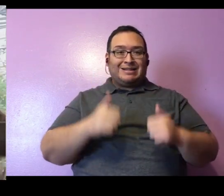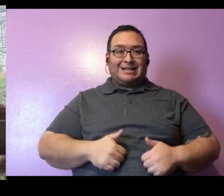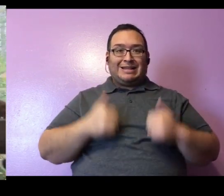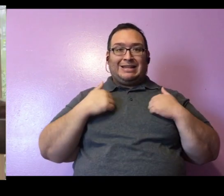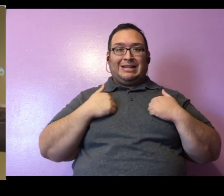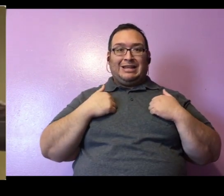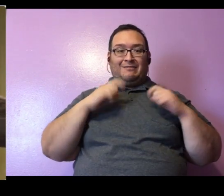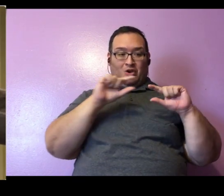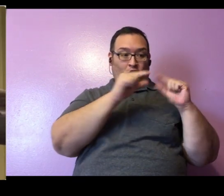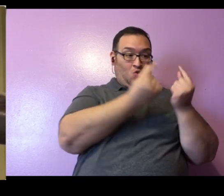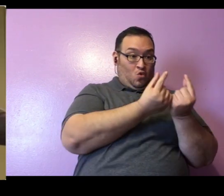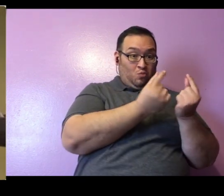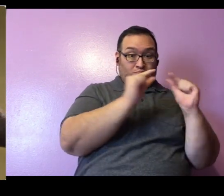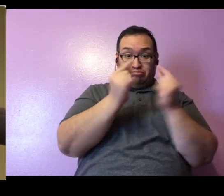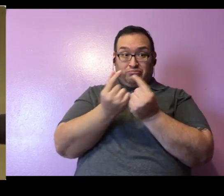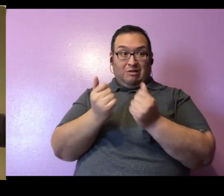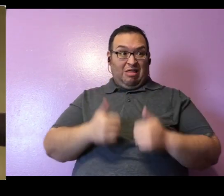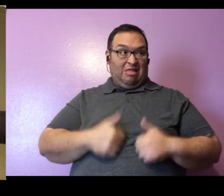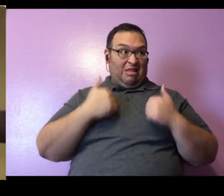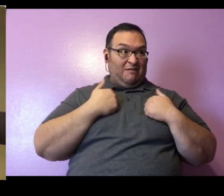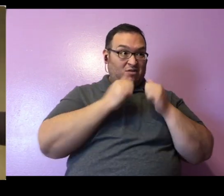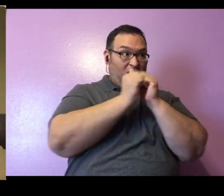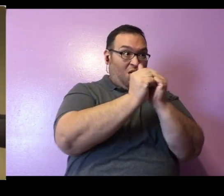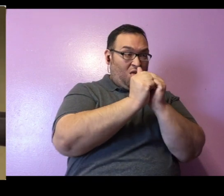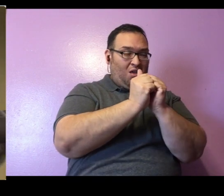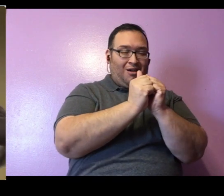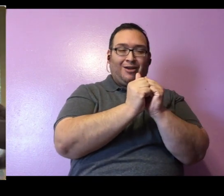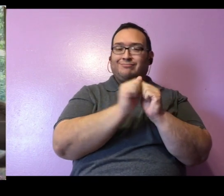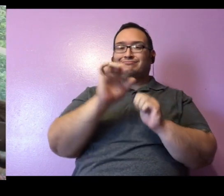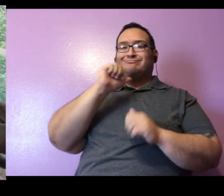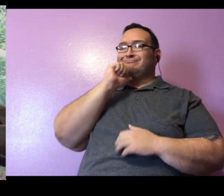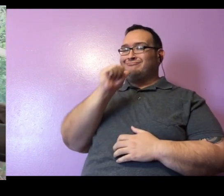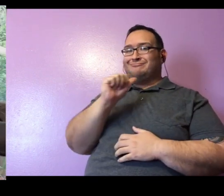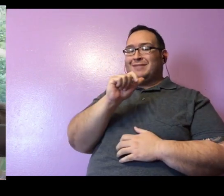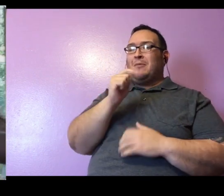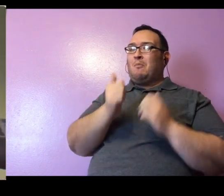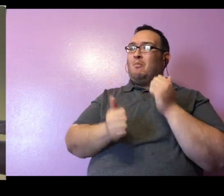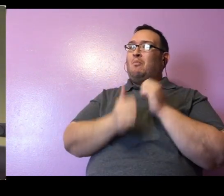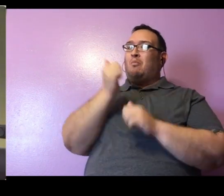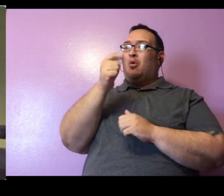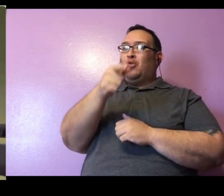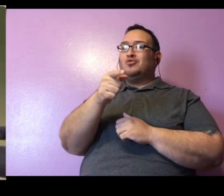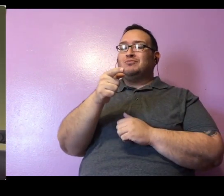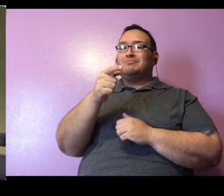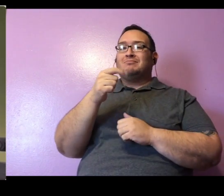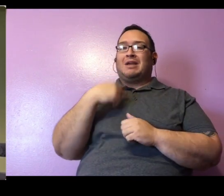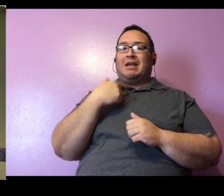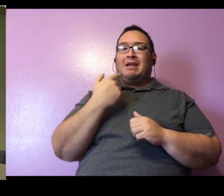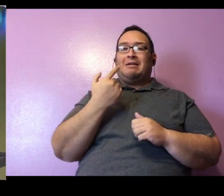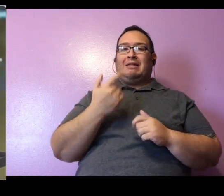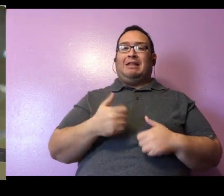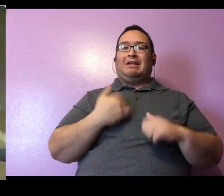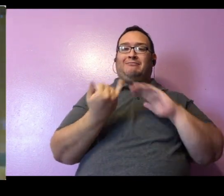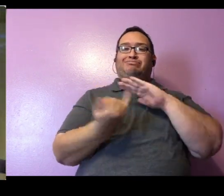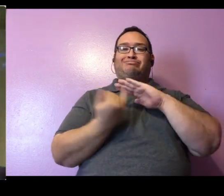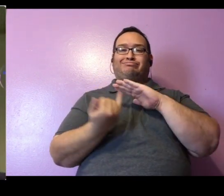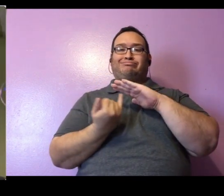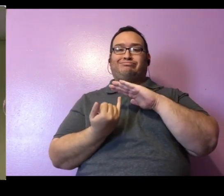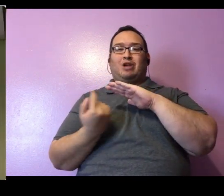want you to know that bearcats are solitary animals primarily. However, they do come together once in a while. Mom and Dad will come together to start a